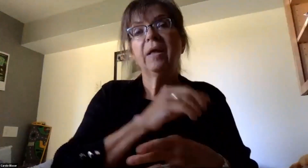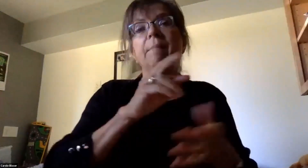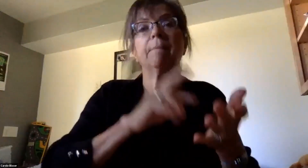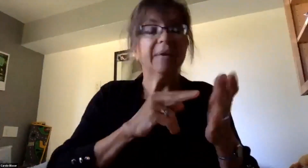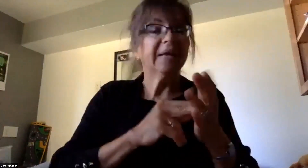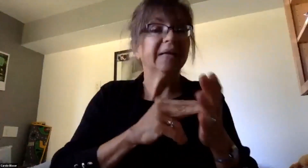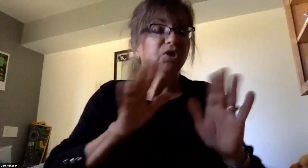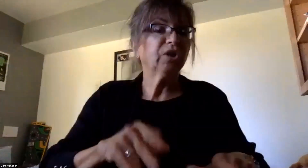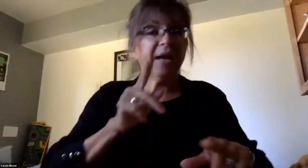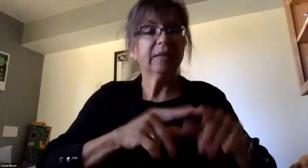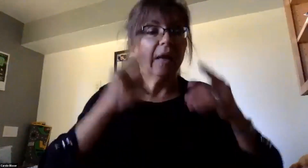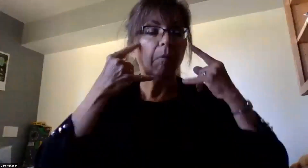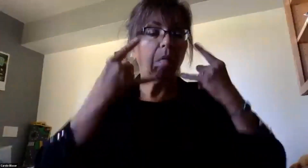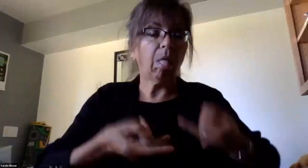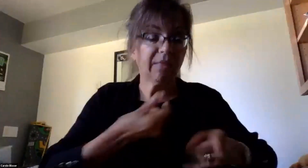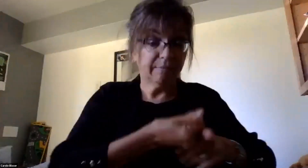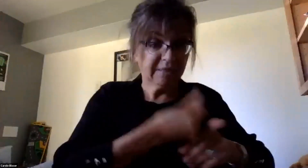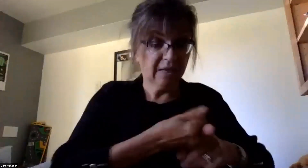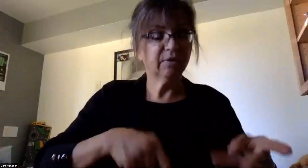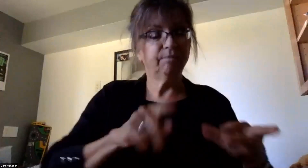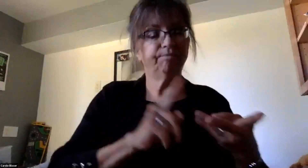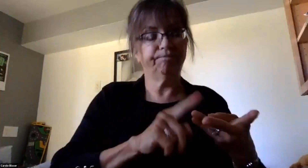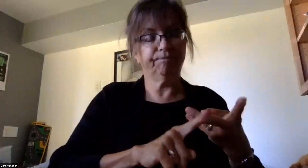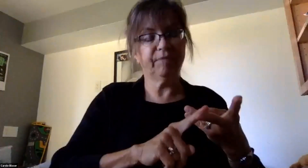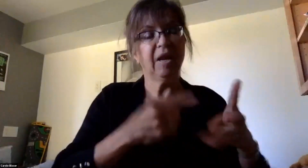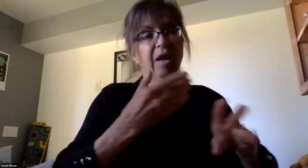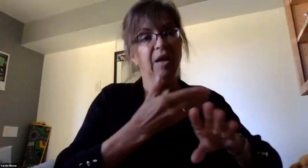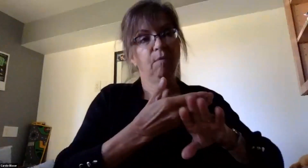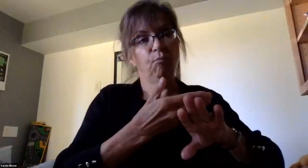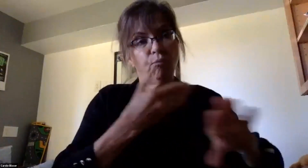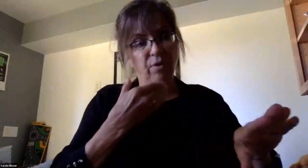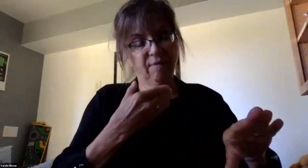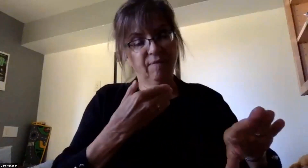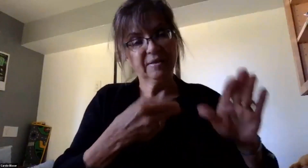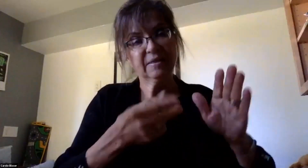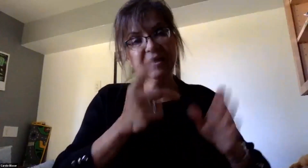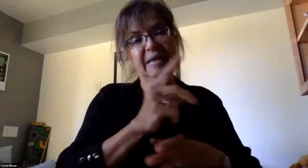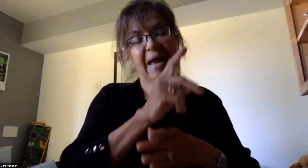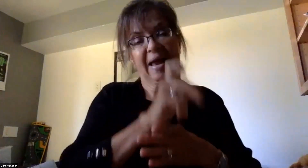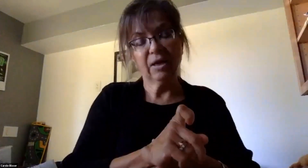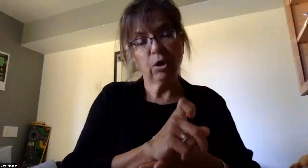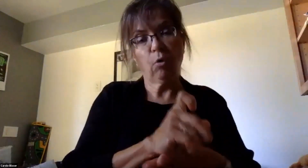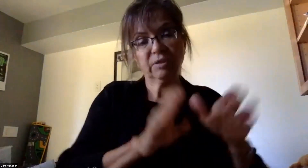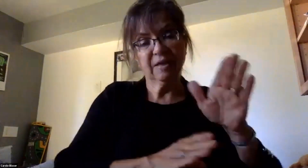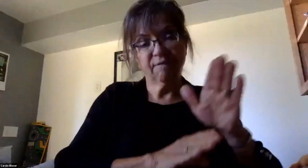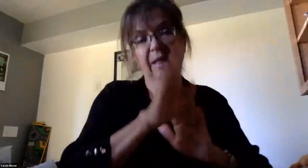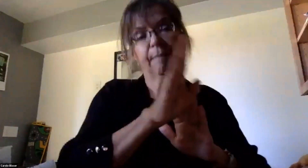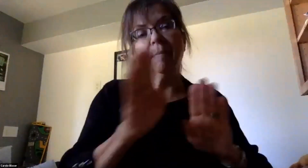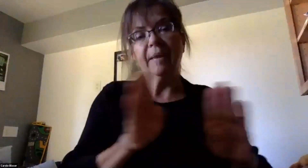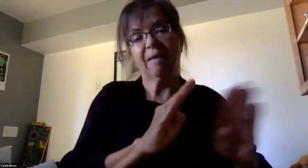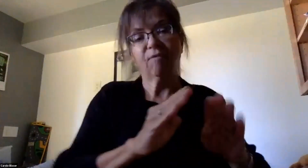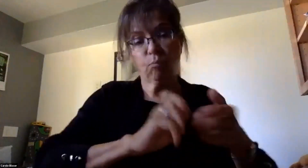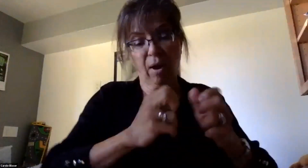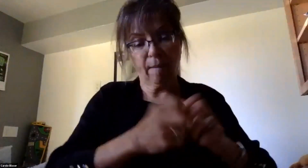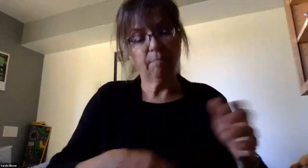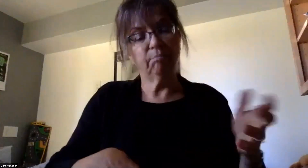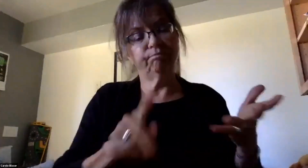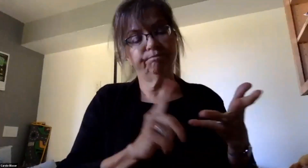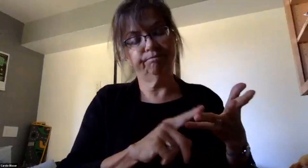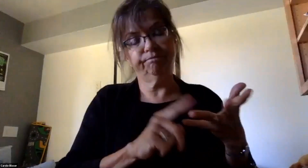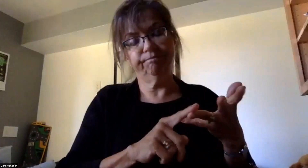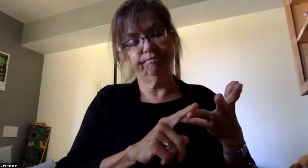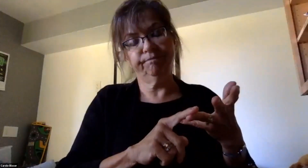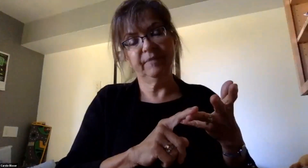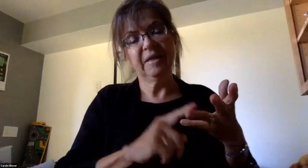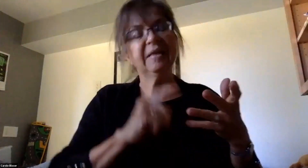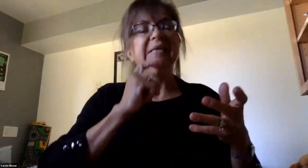A child with a previously diagnosed severe developmental or behavioral problem. A child with a diagnosis of serious